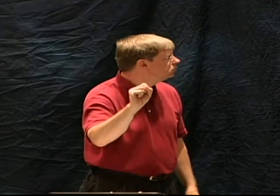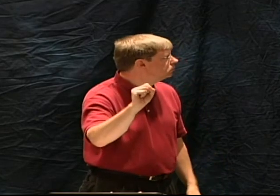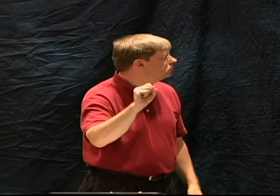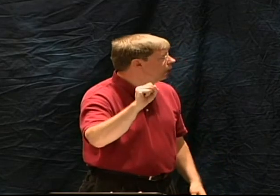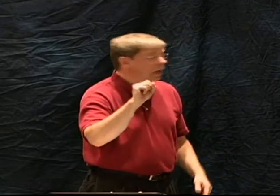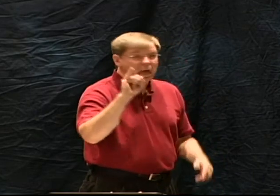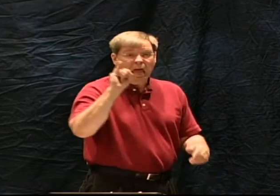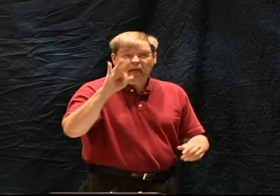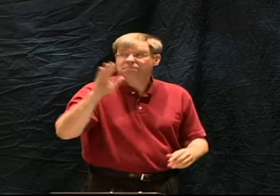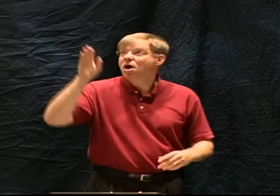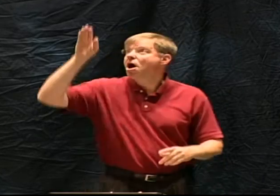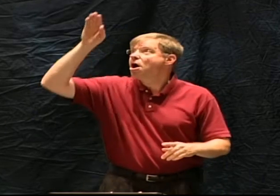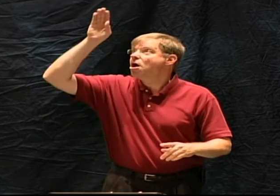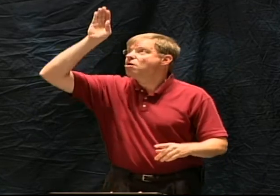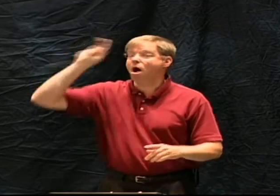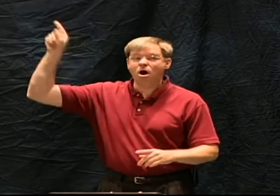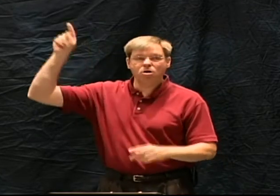he says is it not written in your law